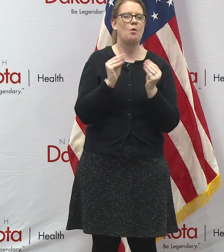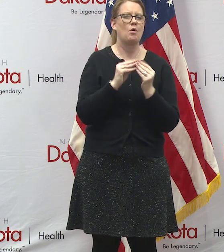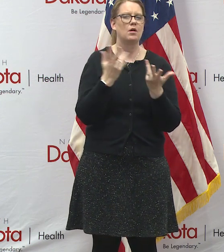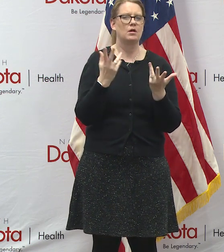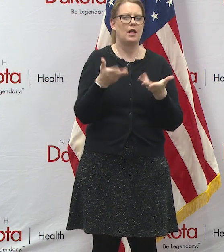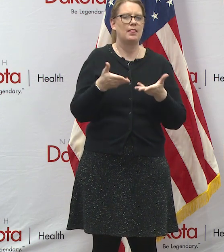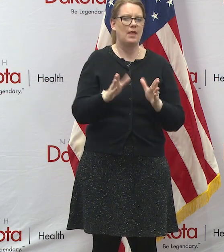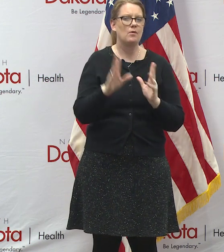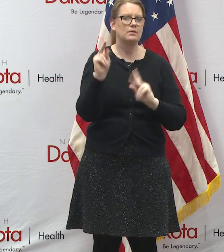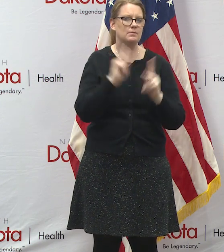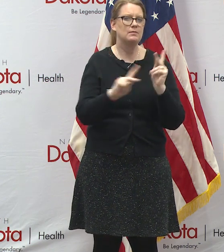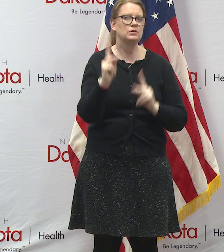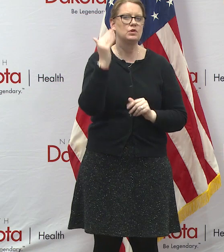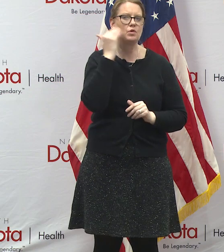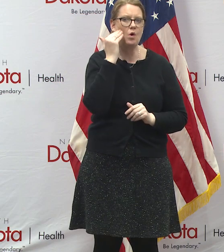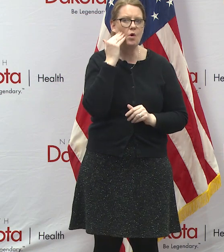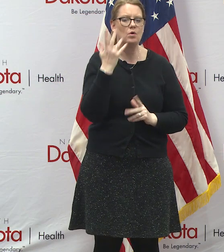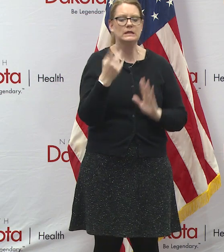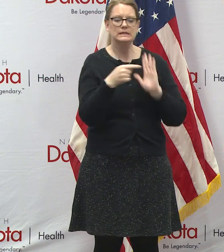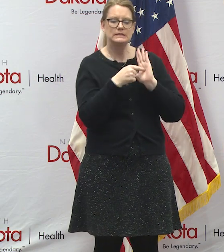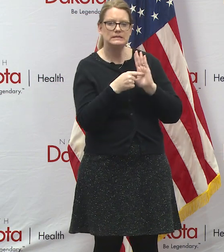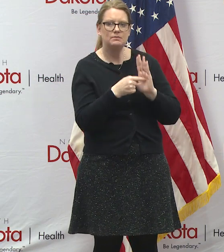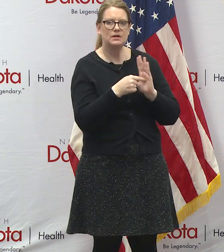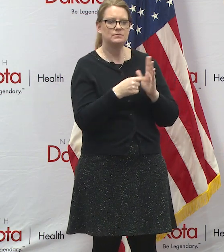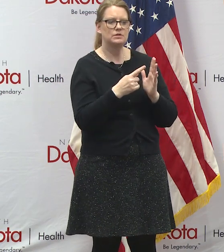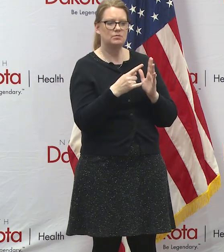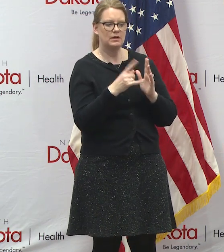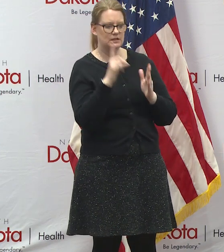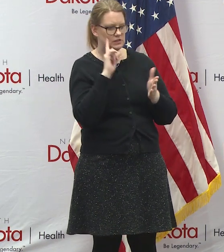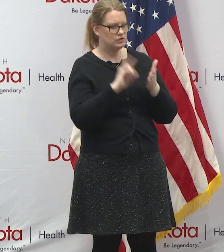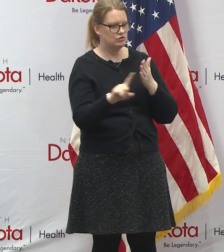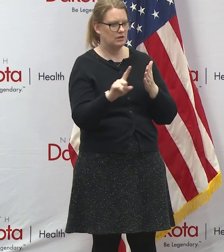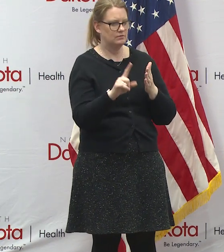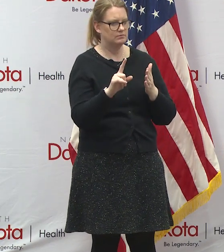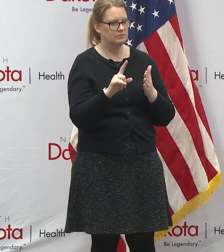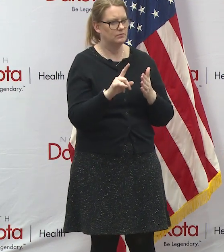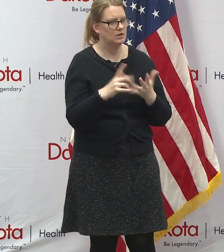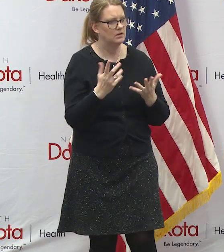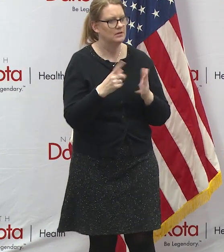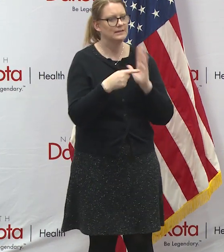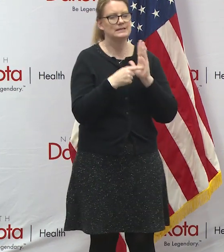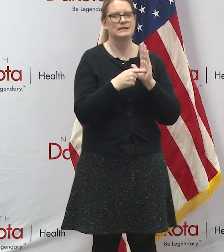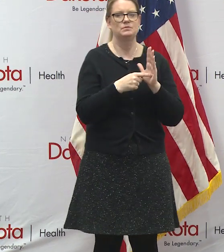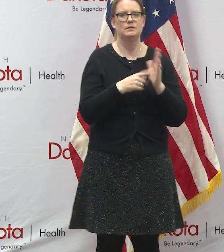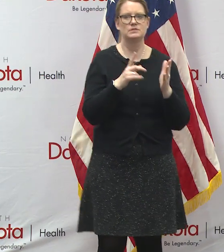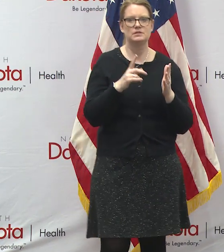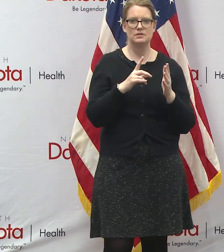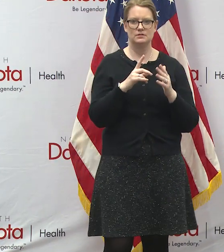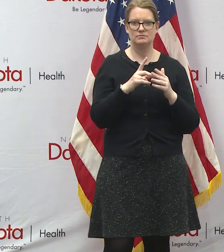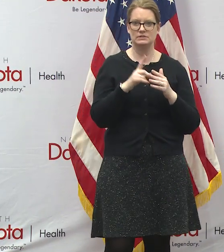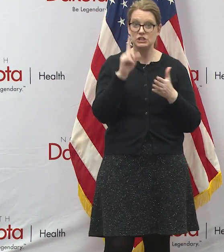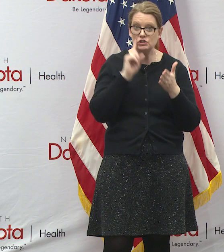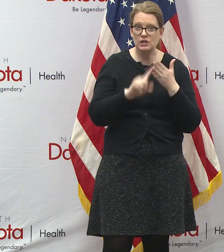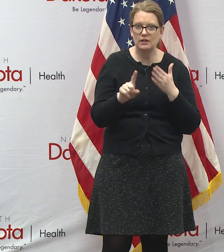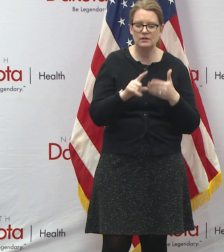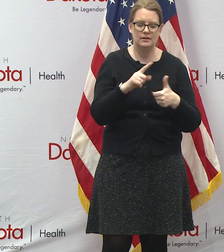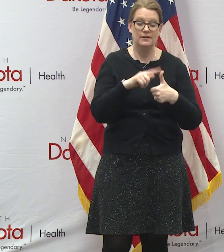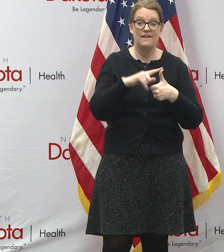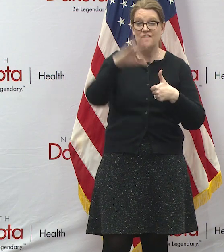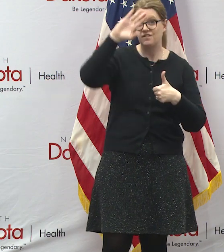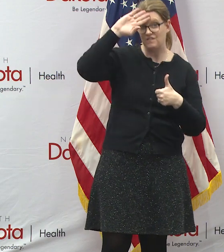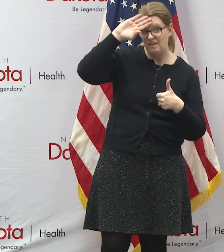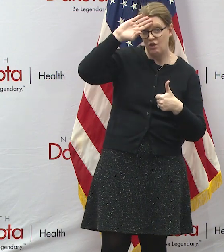letting people know about which symptoms to look for do you want to share those symptoms yes fever